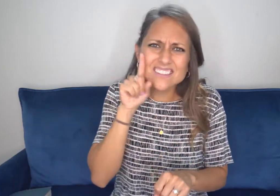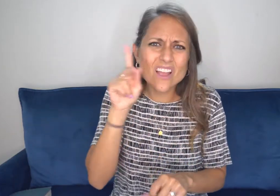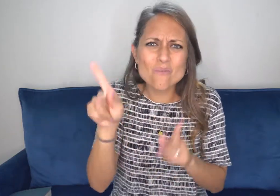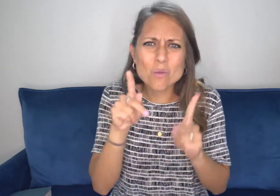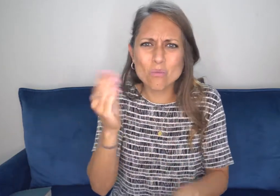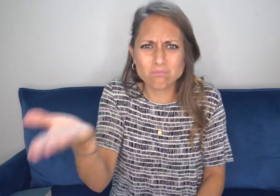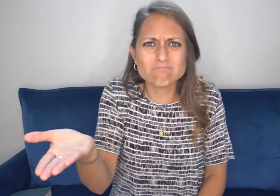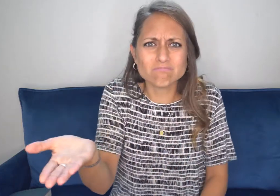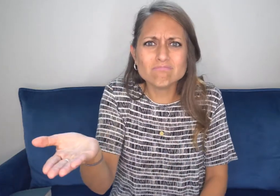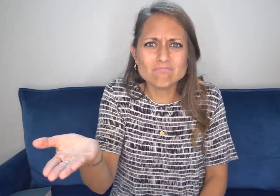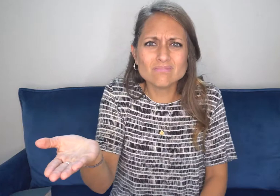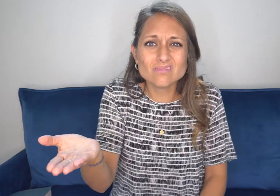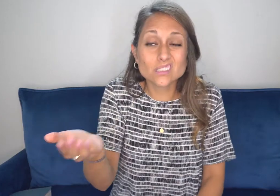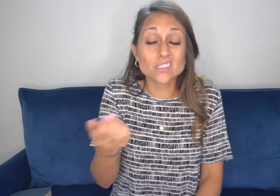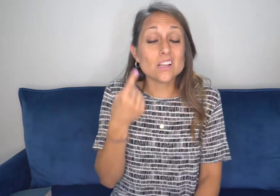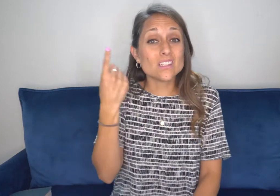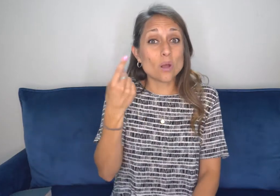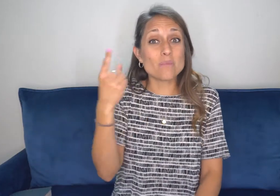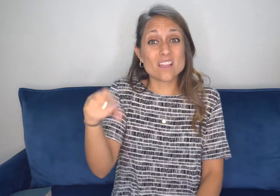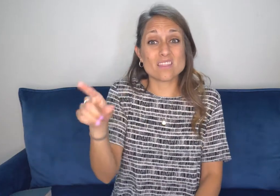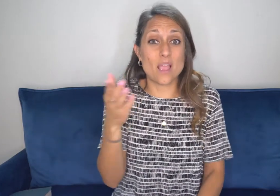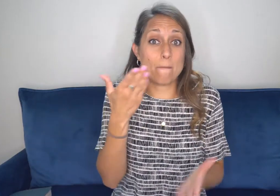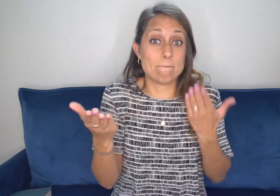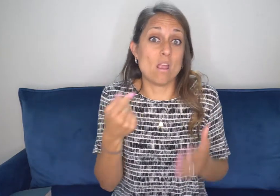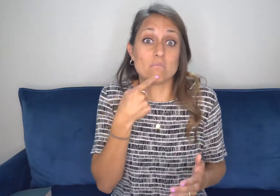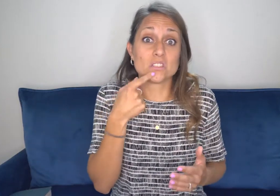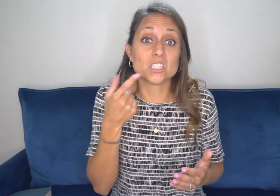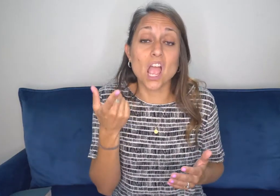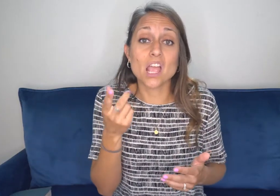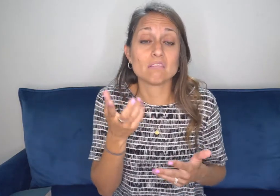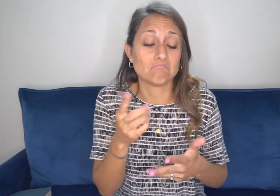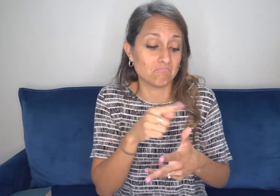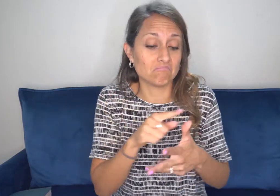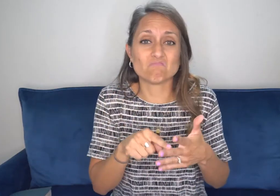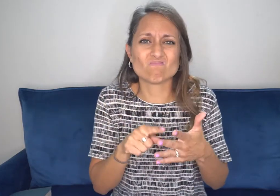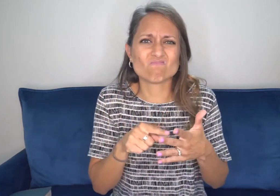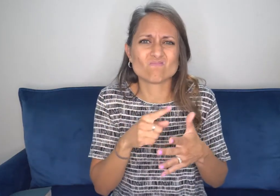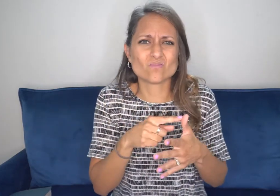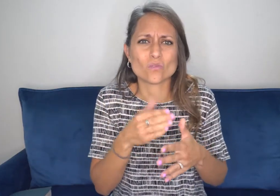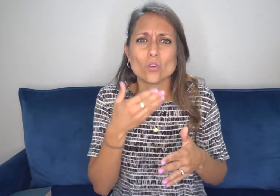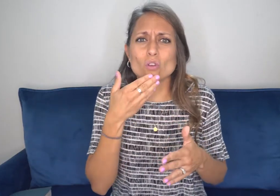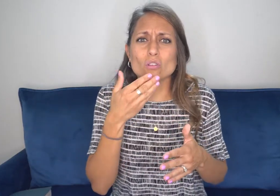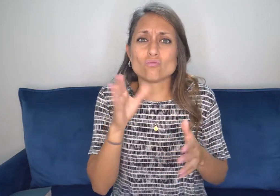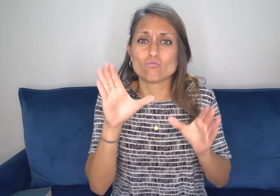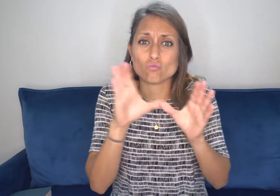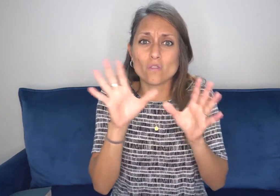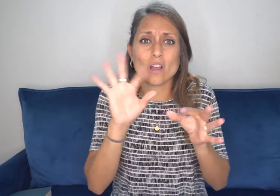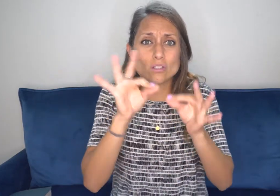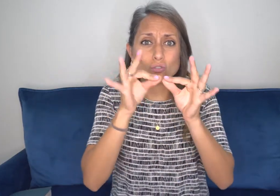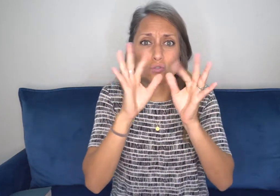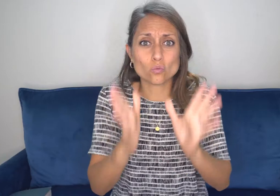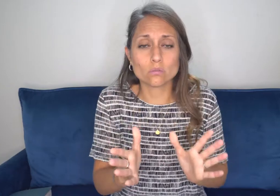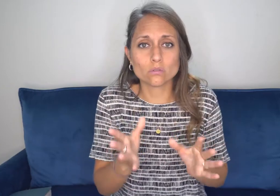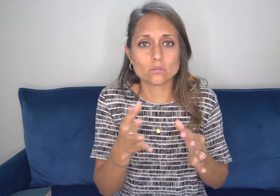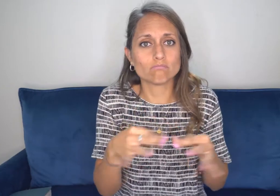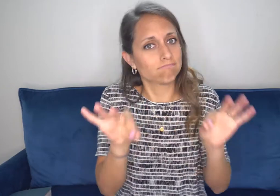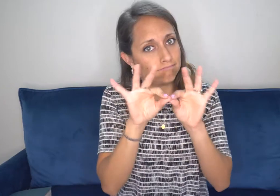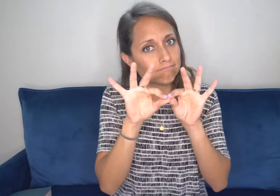already attending your church locally, ask them. Ask the deaf people present what they need. Maybe they're going to